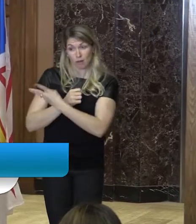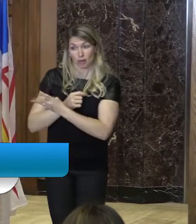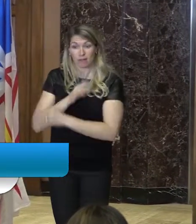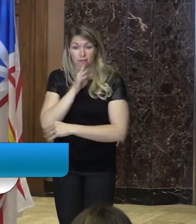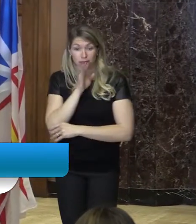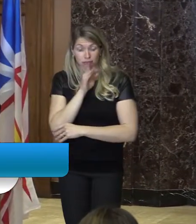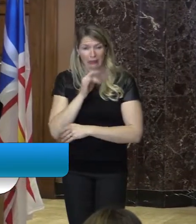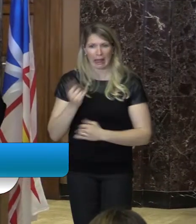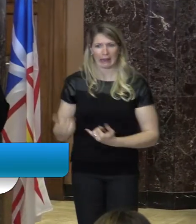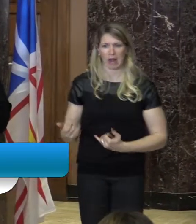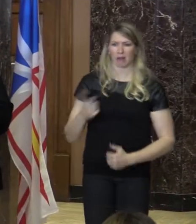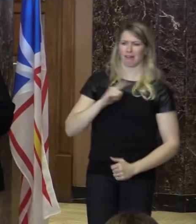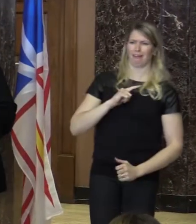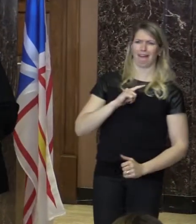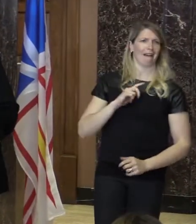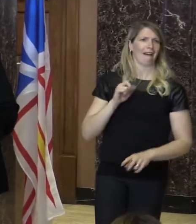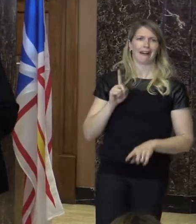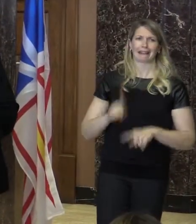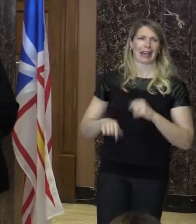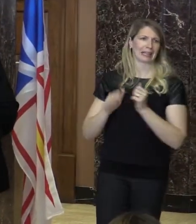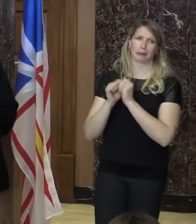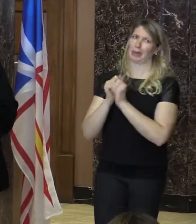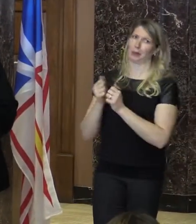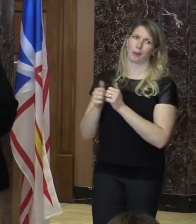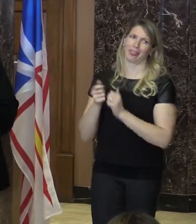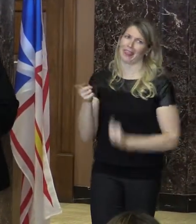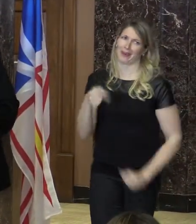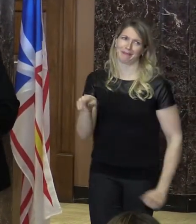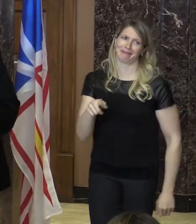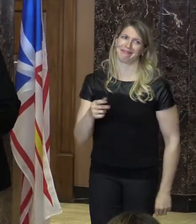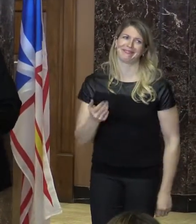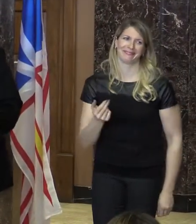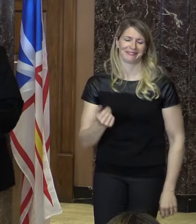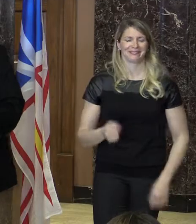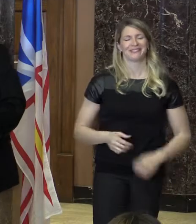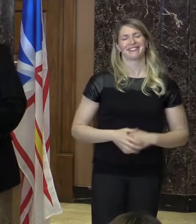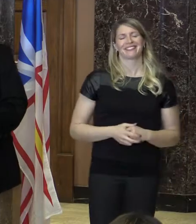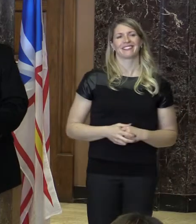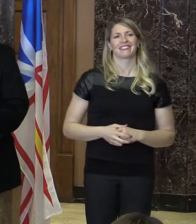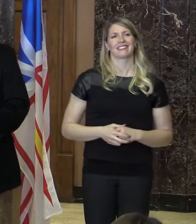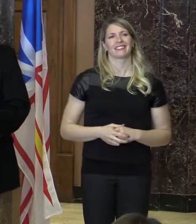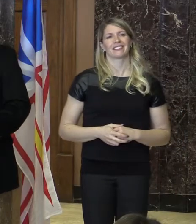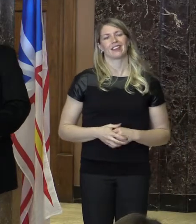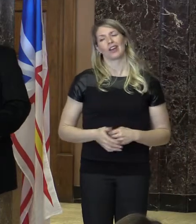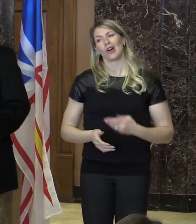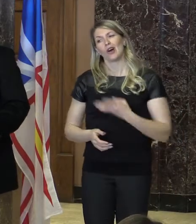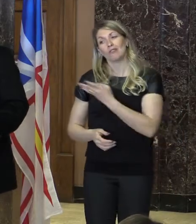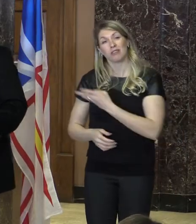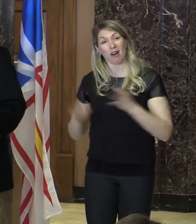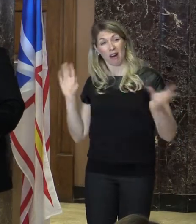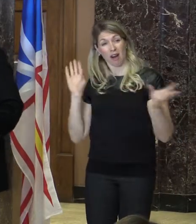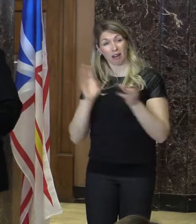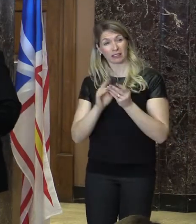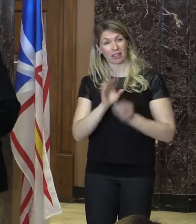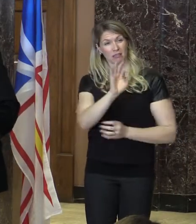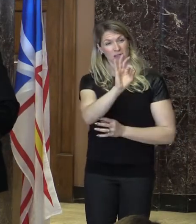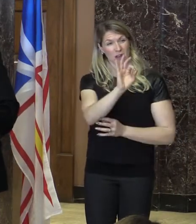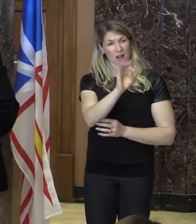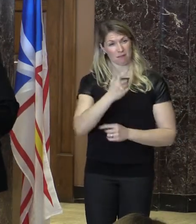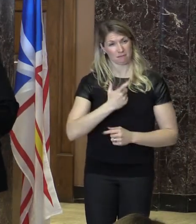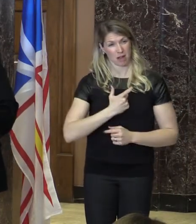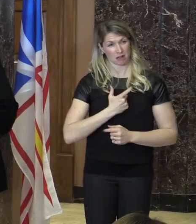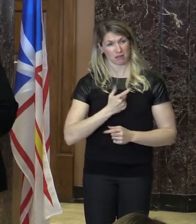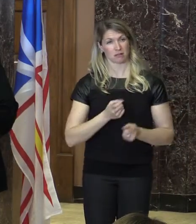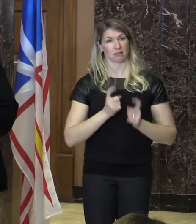fantastic. They are truly the best representatives. Crystal, Floressa, Justin and Sandra won nine medals at the World Games.